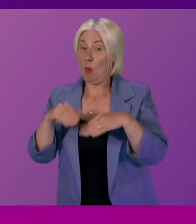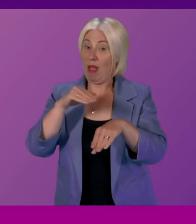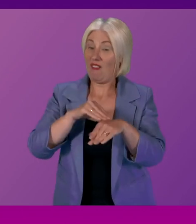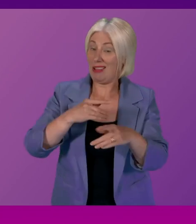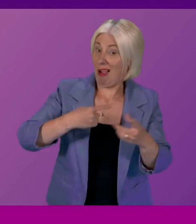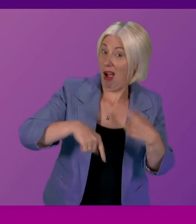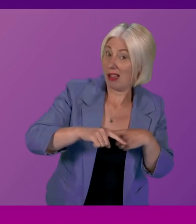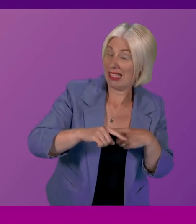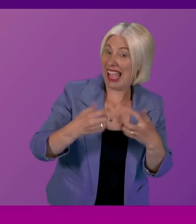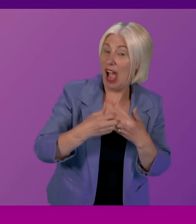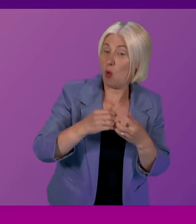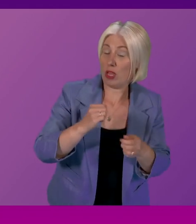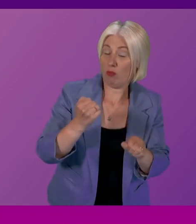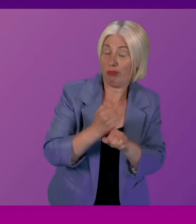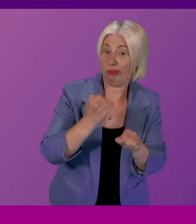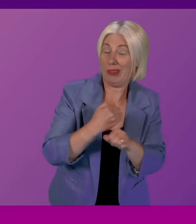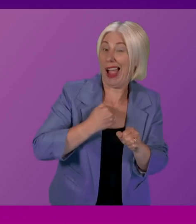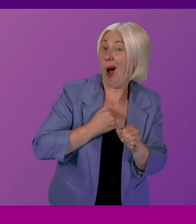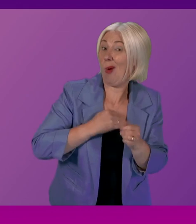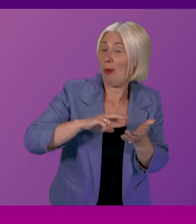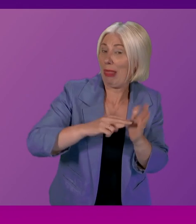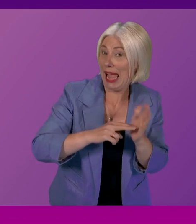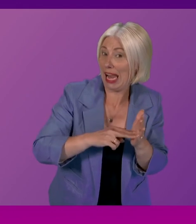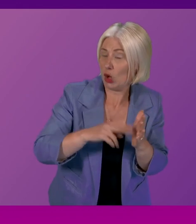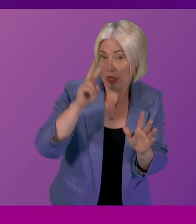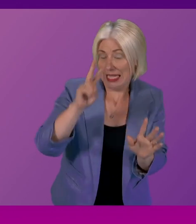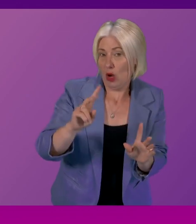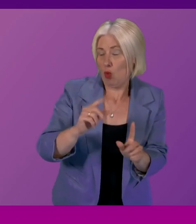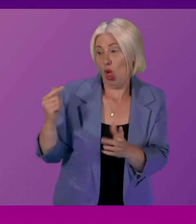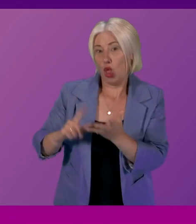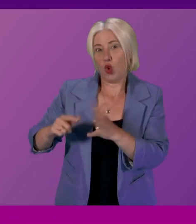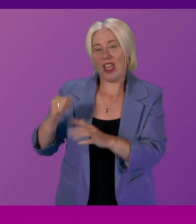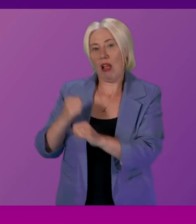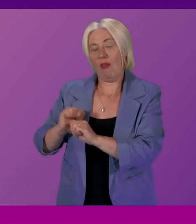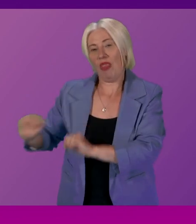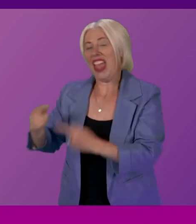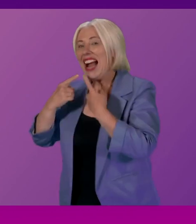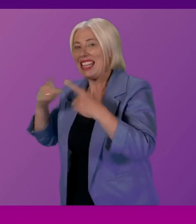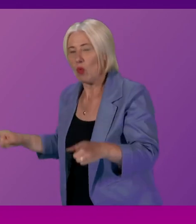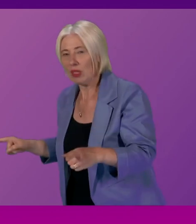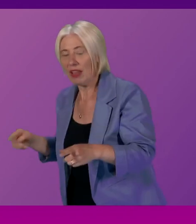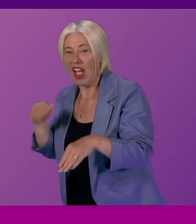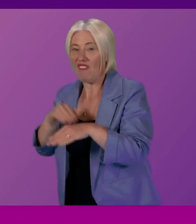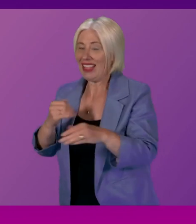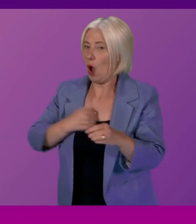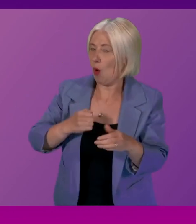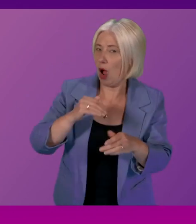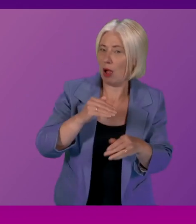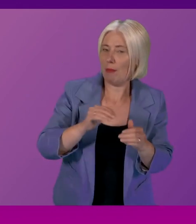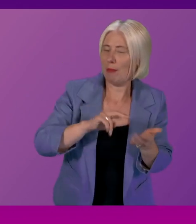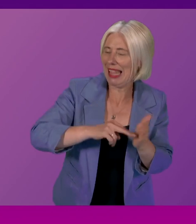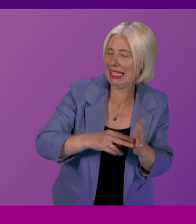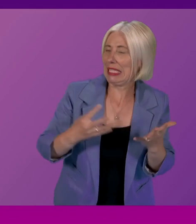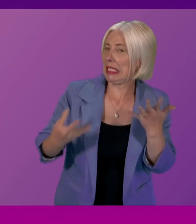when we produce that plan, because we have to understand what the impact is of UK Government announcements on our own plans, particularly in relation to